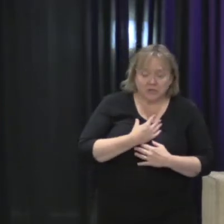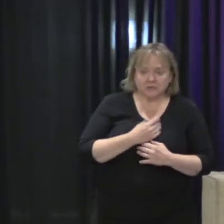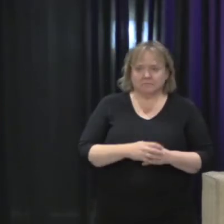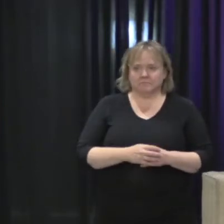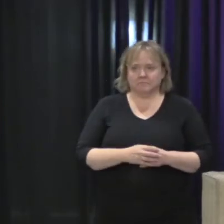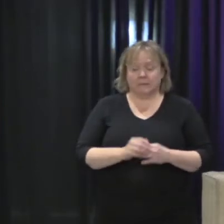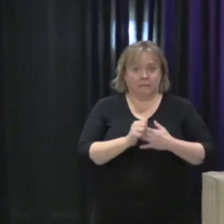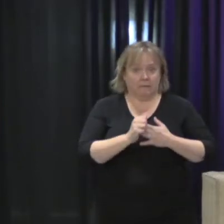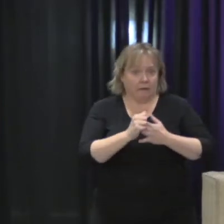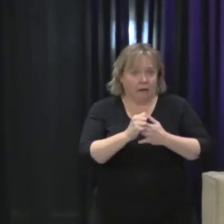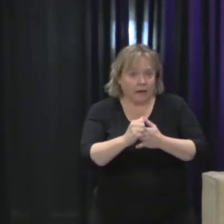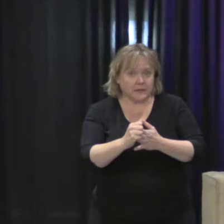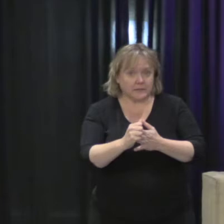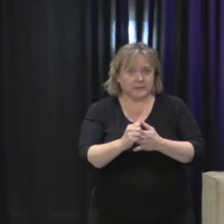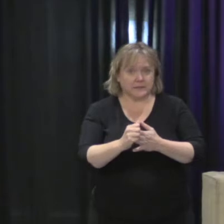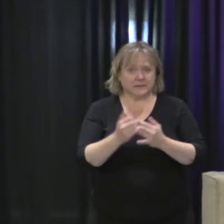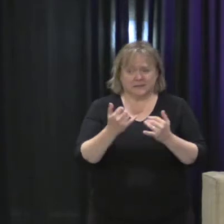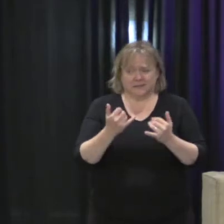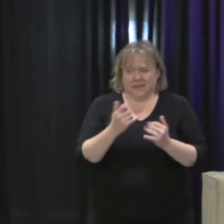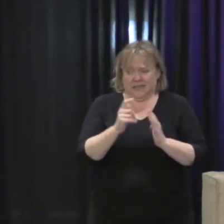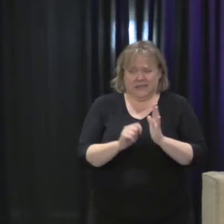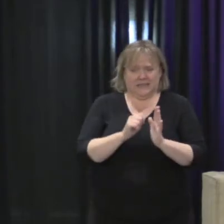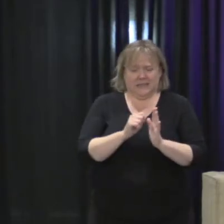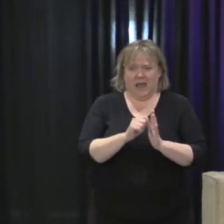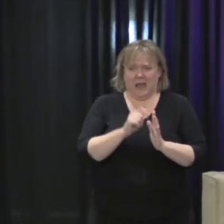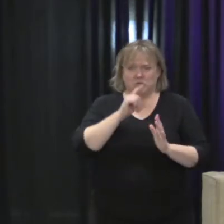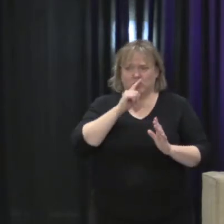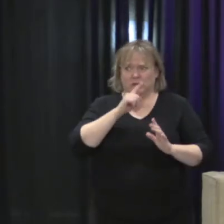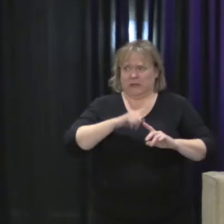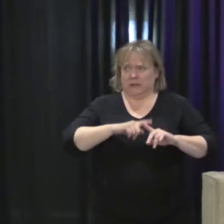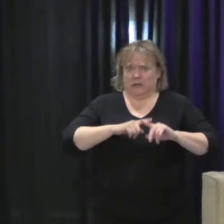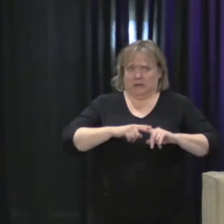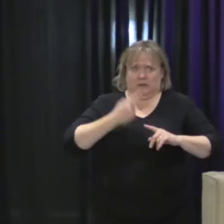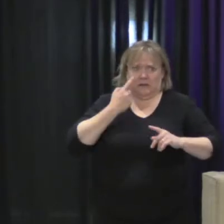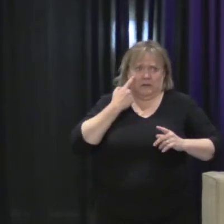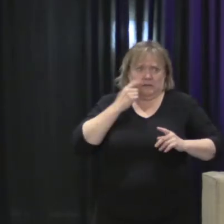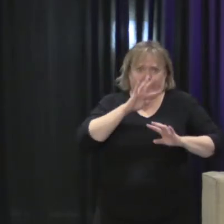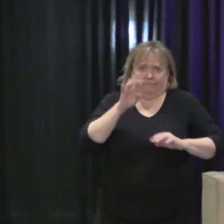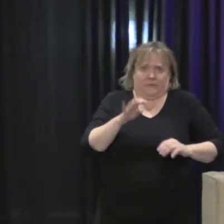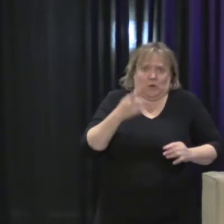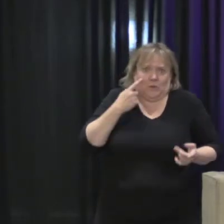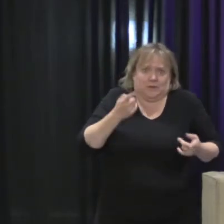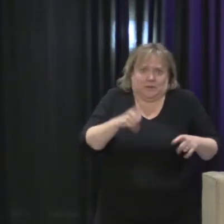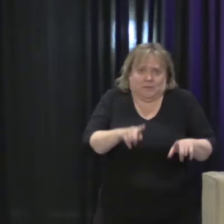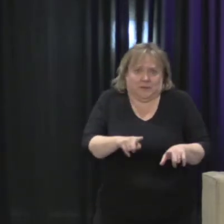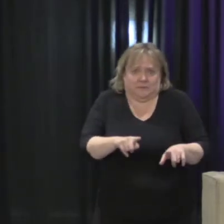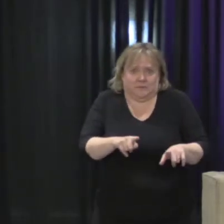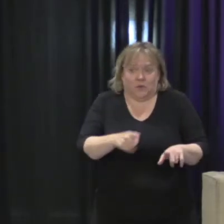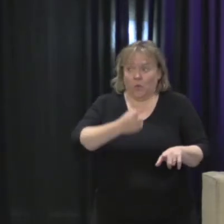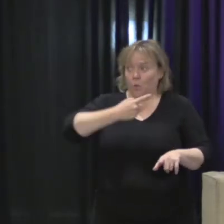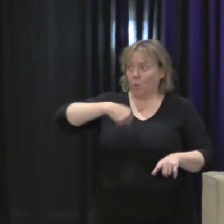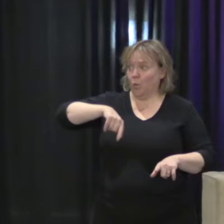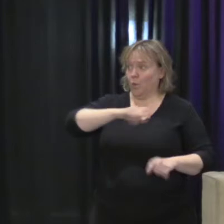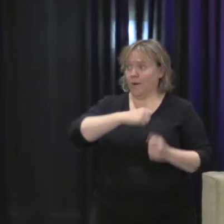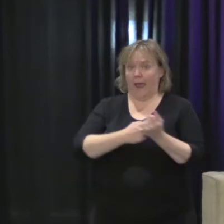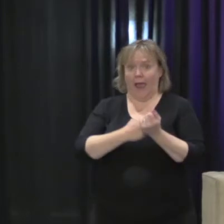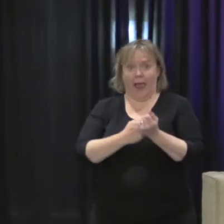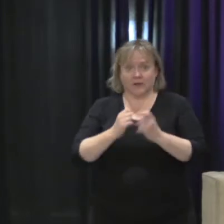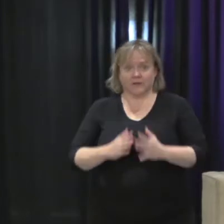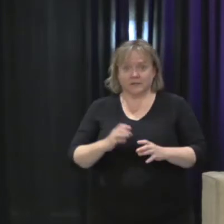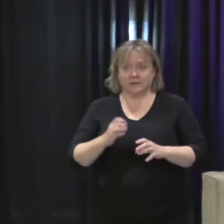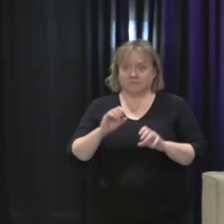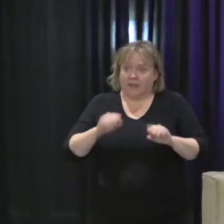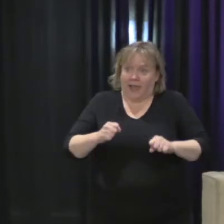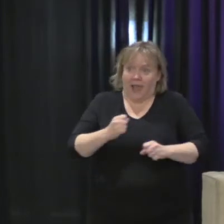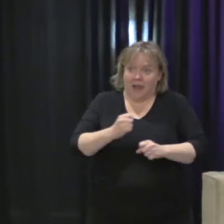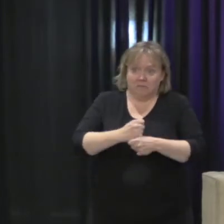uncertain moment. I think that together, we as human rights activists, we can shake things up. We can throw a boomerang or